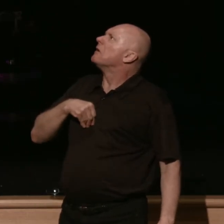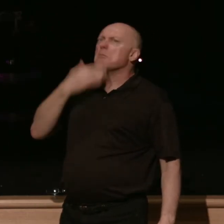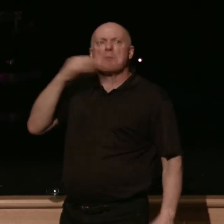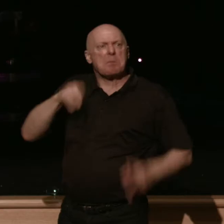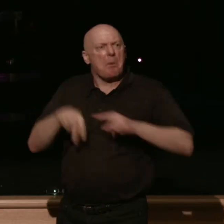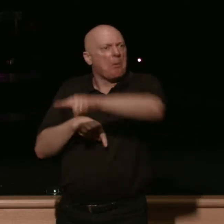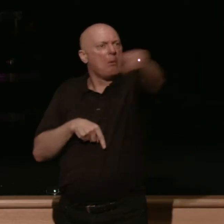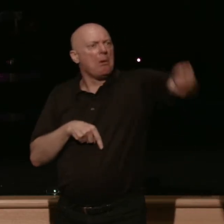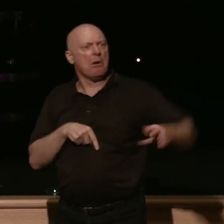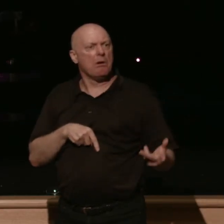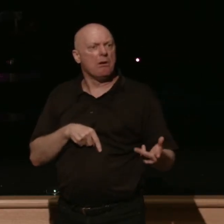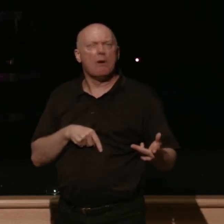Because why are they getting ahead?